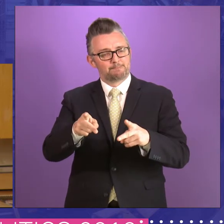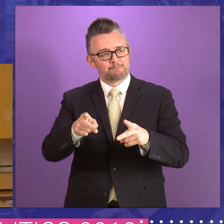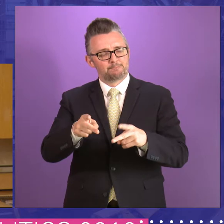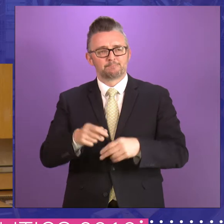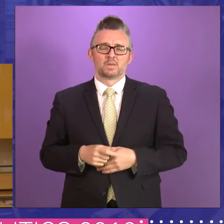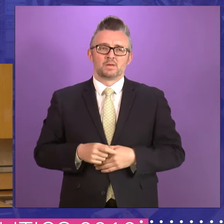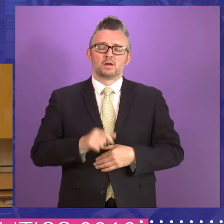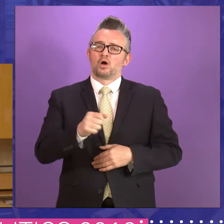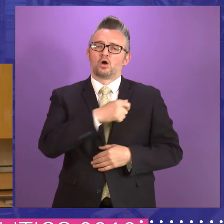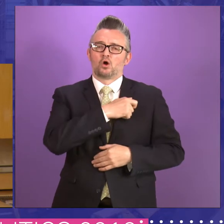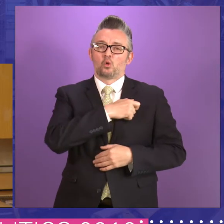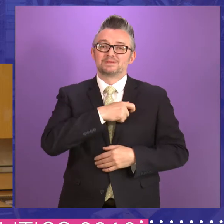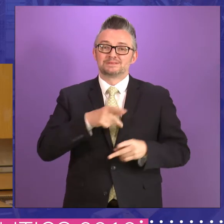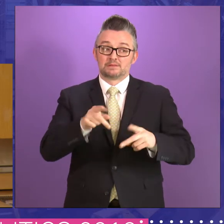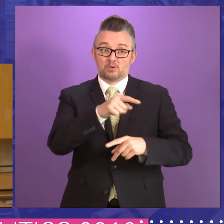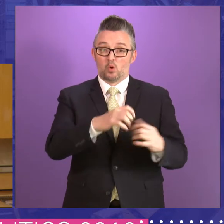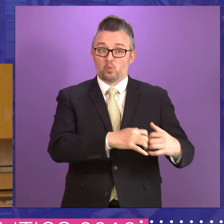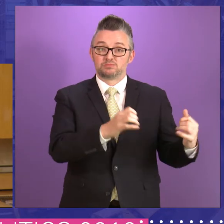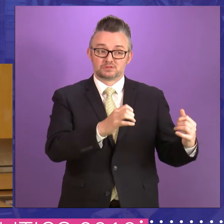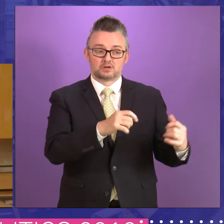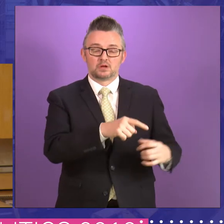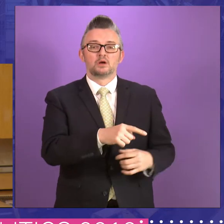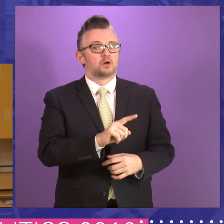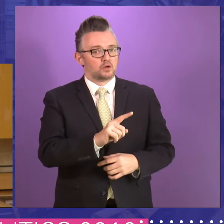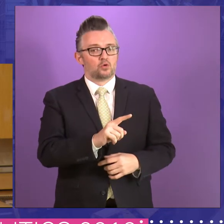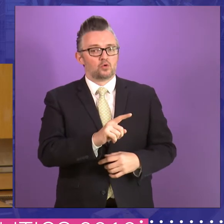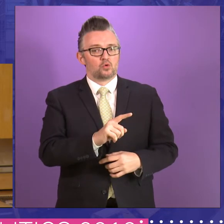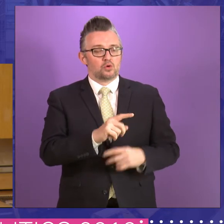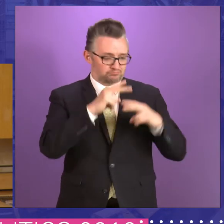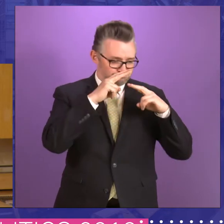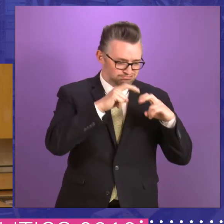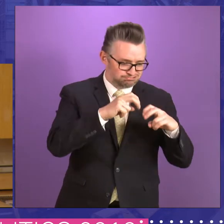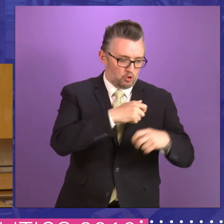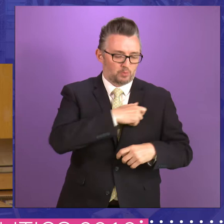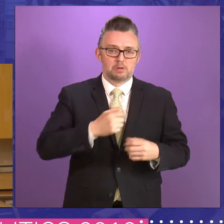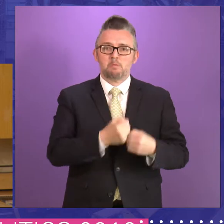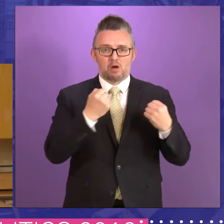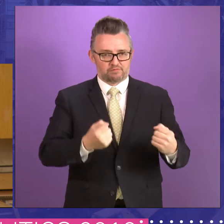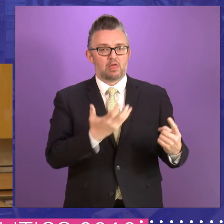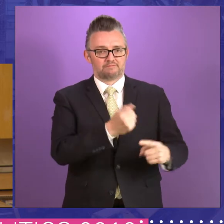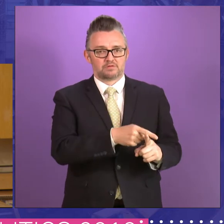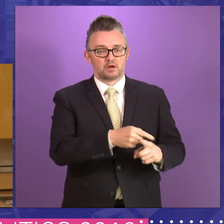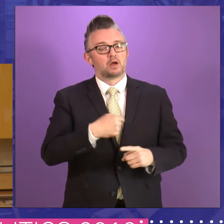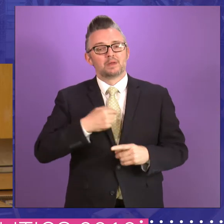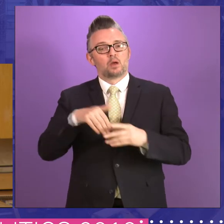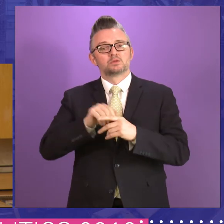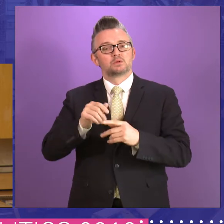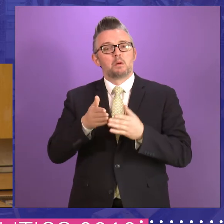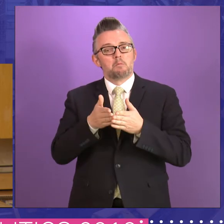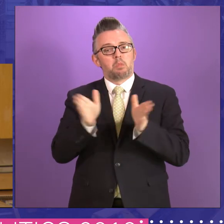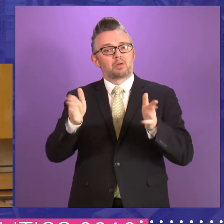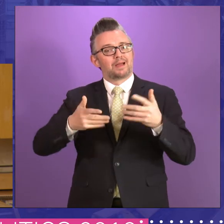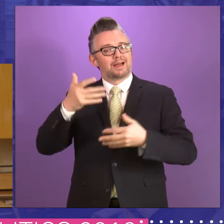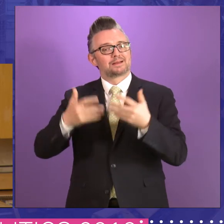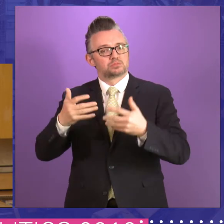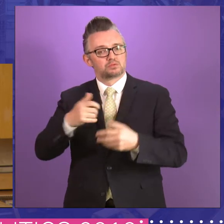The committee, committee system at Westminster does have powerful investigative committees. I was privileged to be on the public accounts committee in my